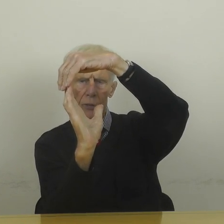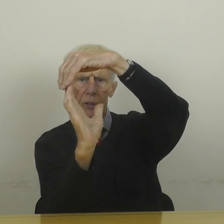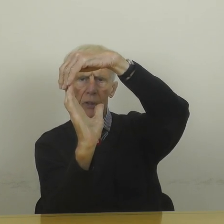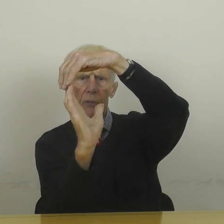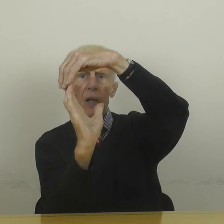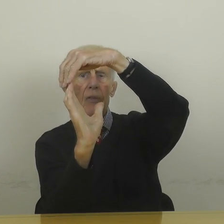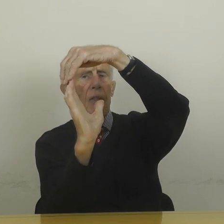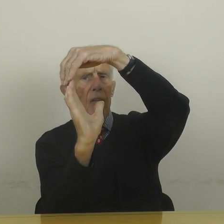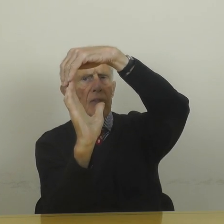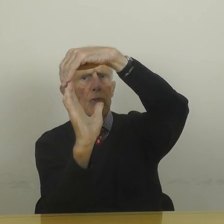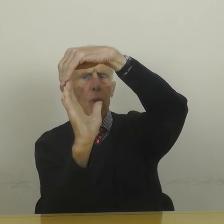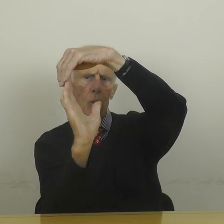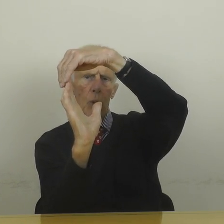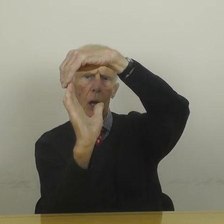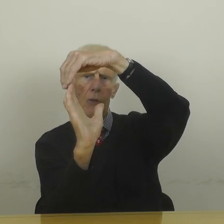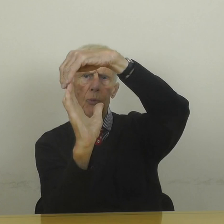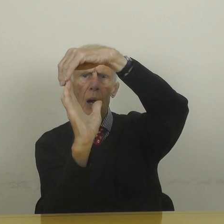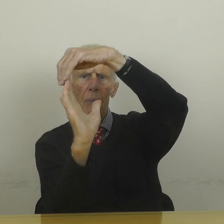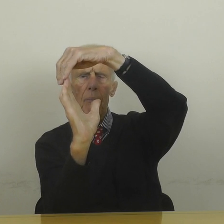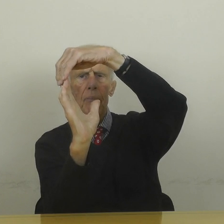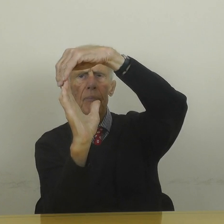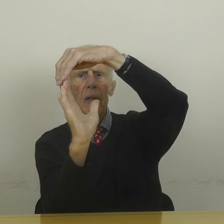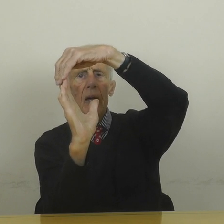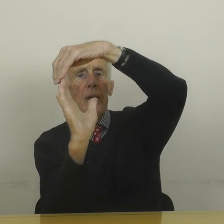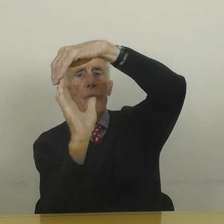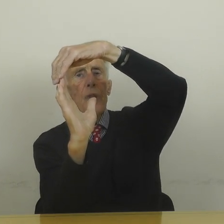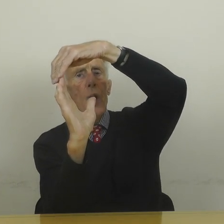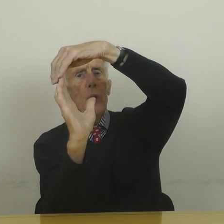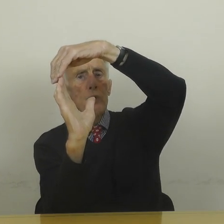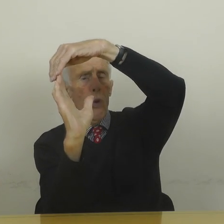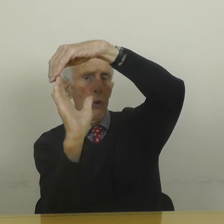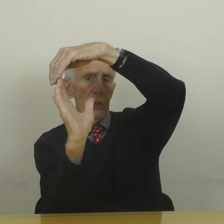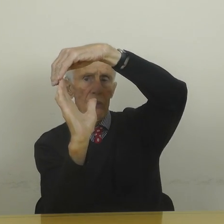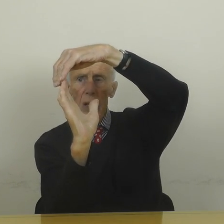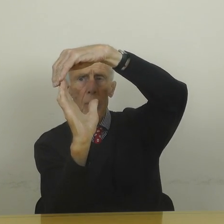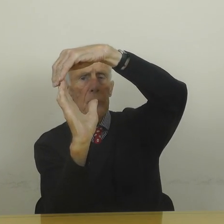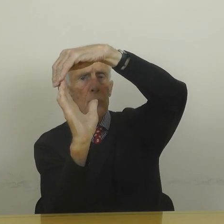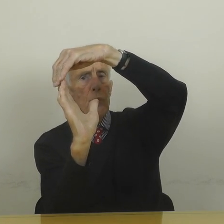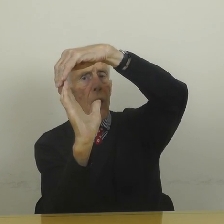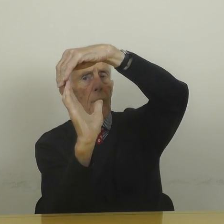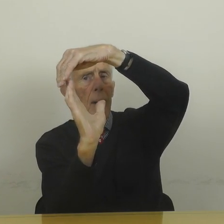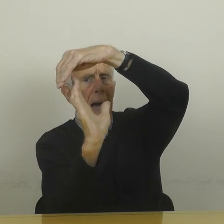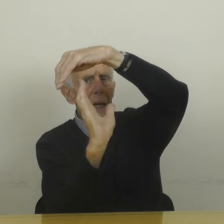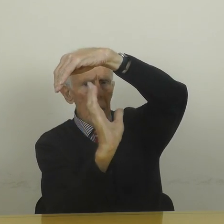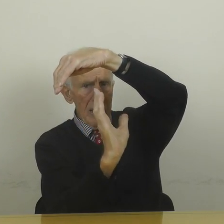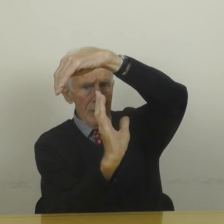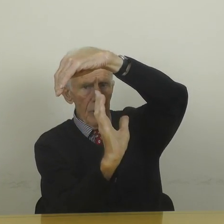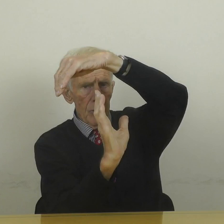teeth, then that is called class 1. If the lower jaw is a little bit too far back, like this,